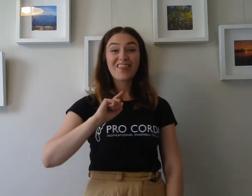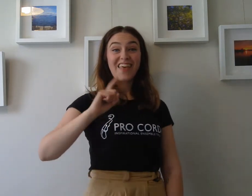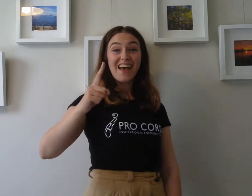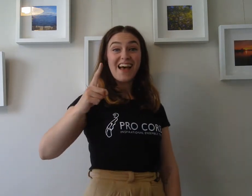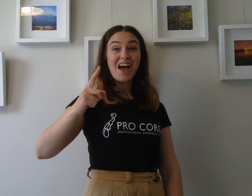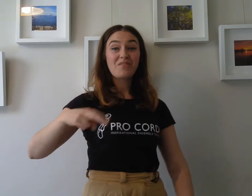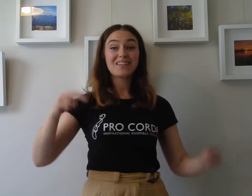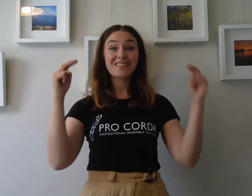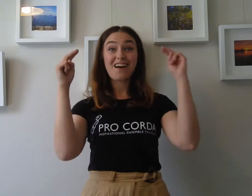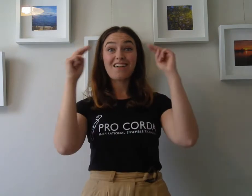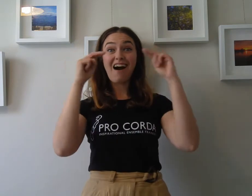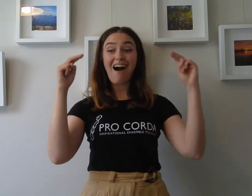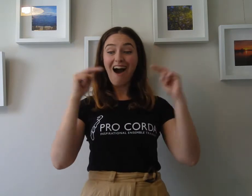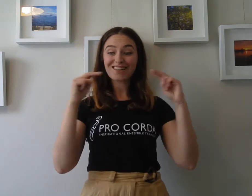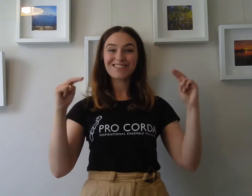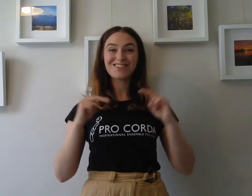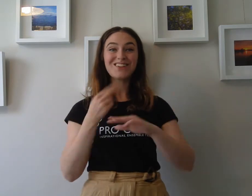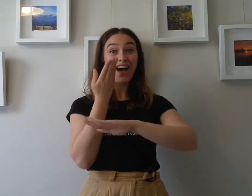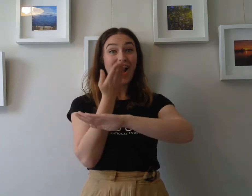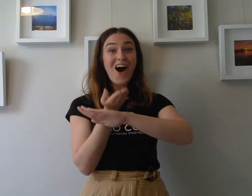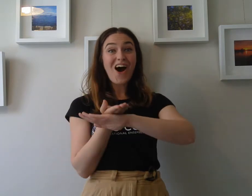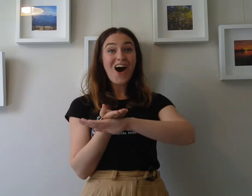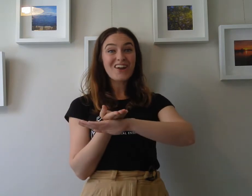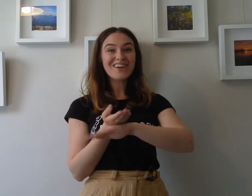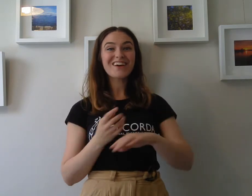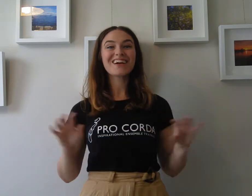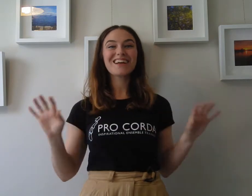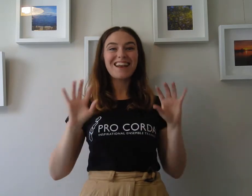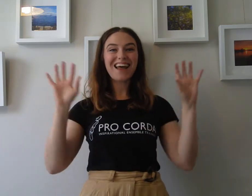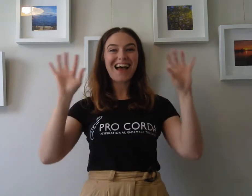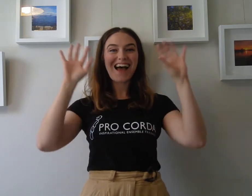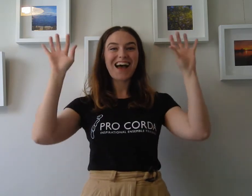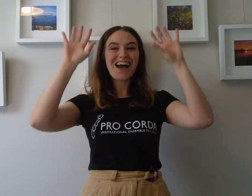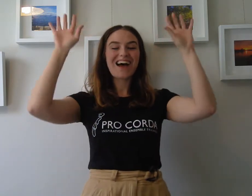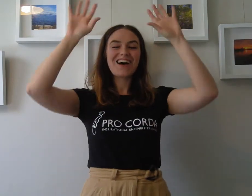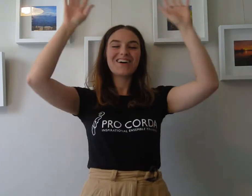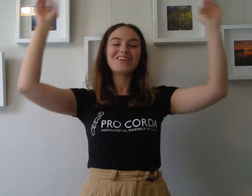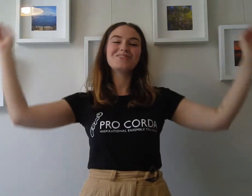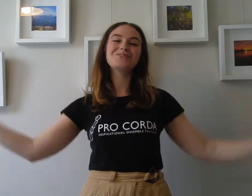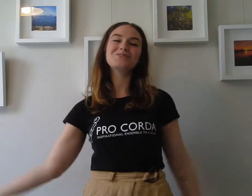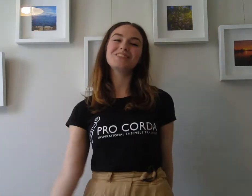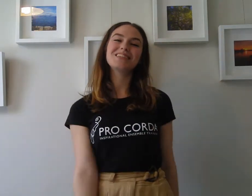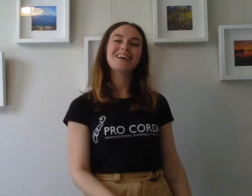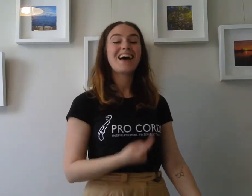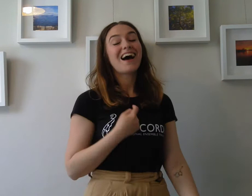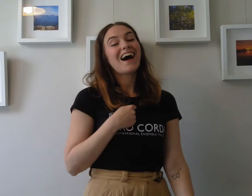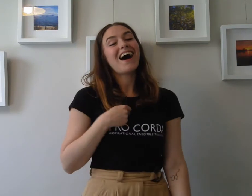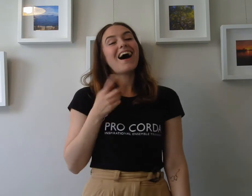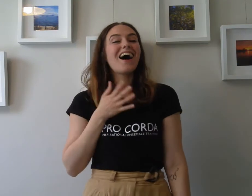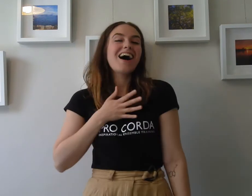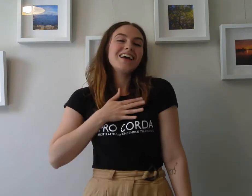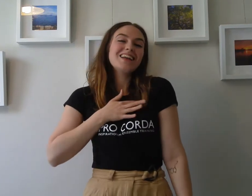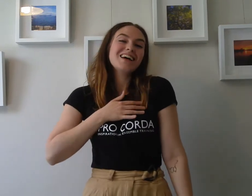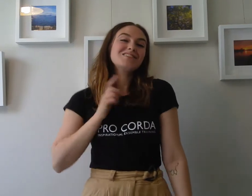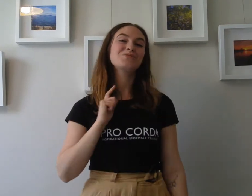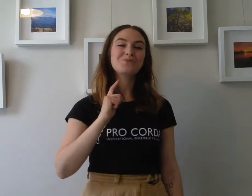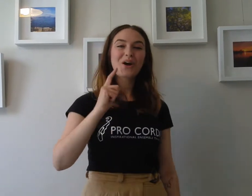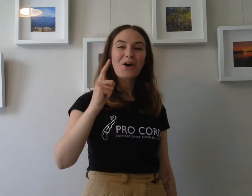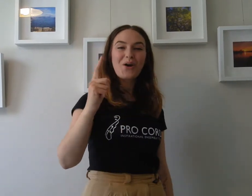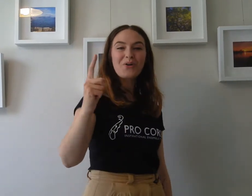There is a castle on a cloud I like to go